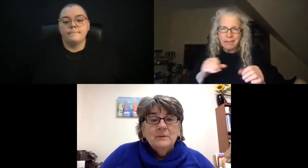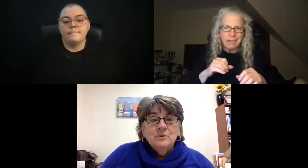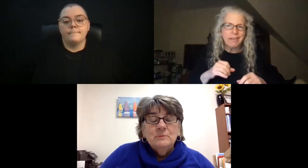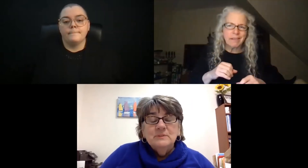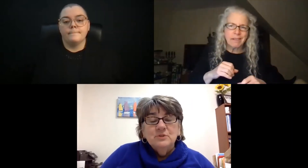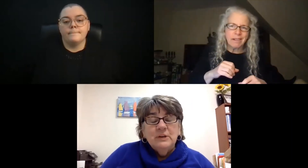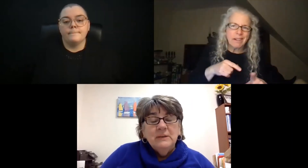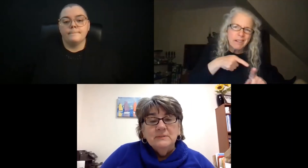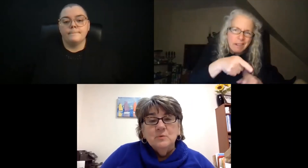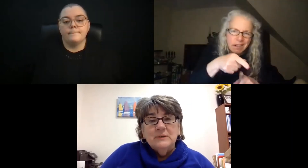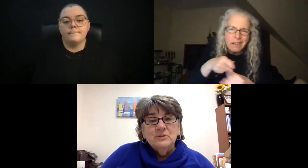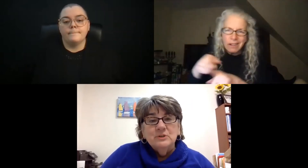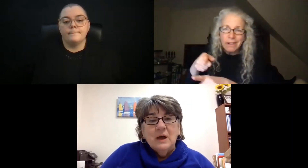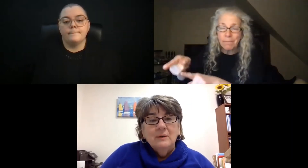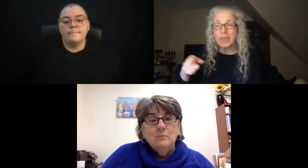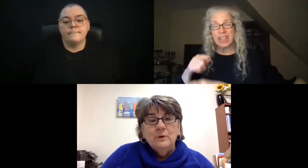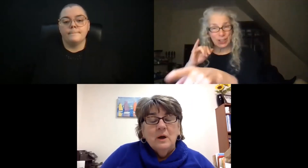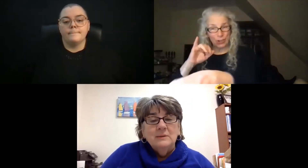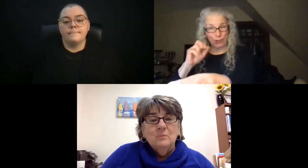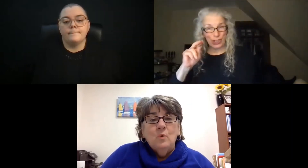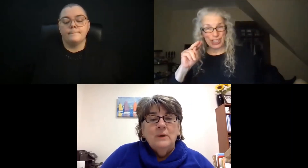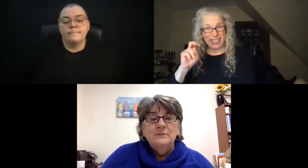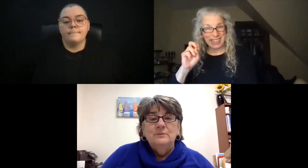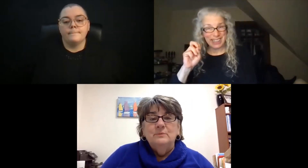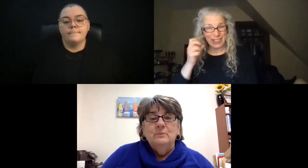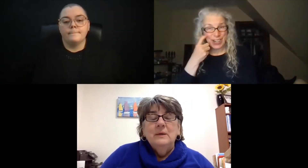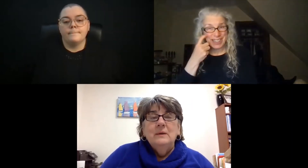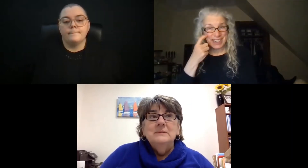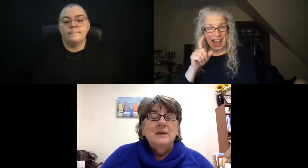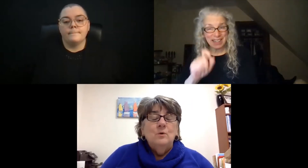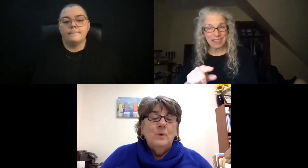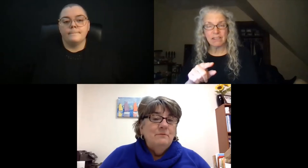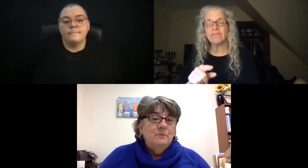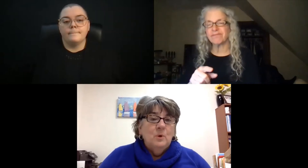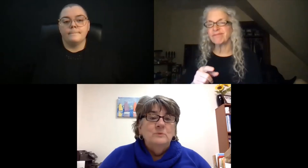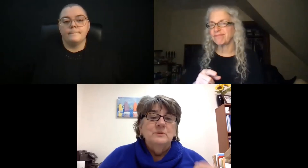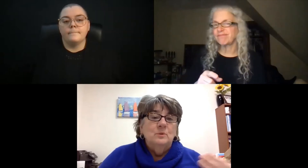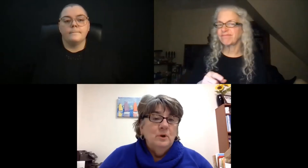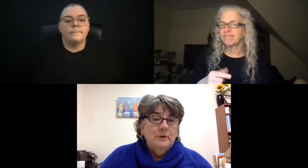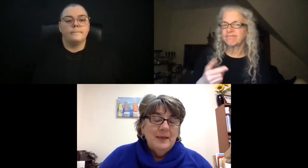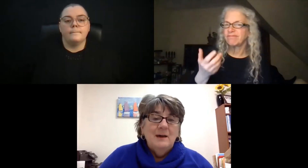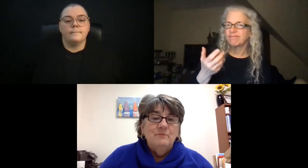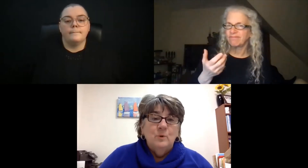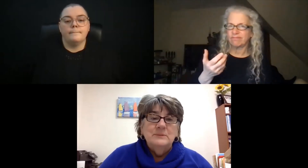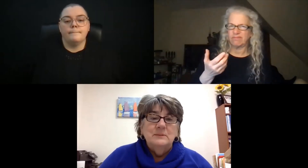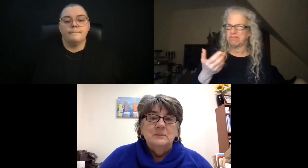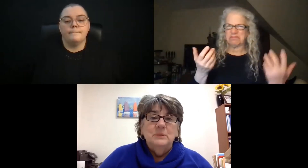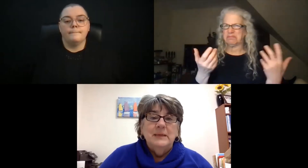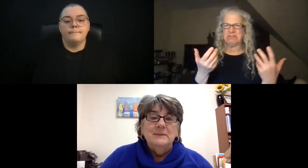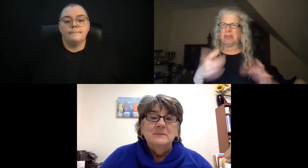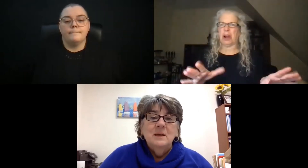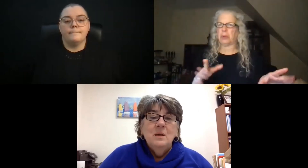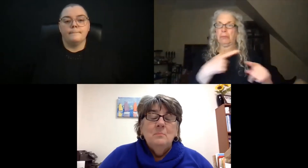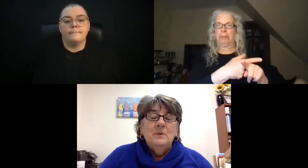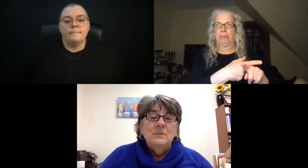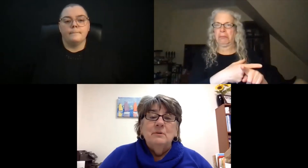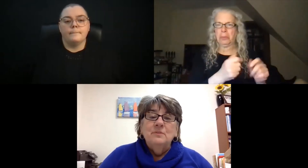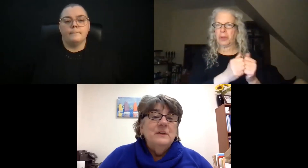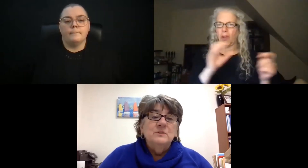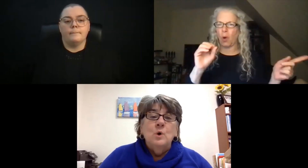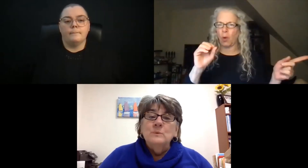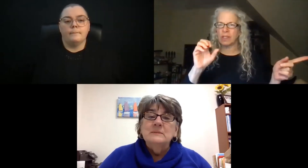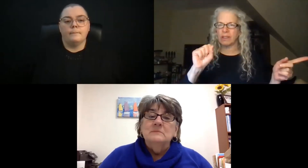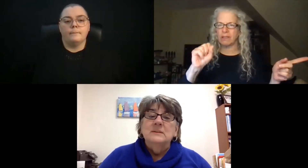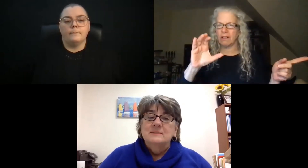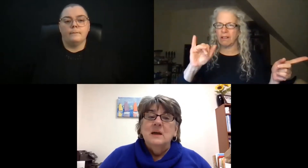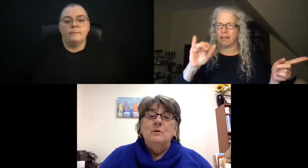In terms of Jeannie's question, I would not want to take away from OSIL. We already have OSIL in place, but there are